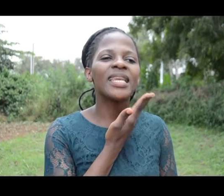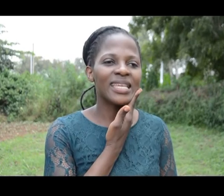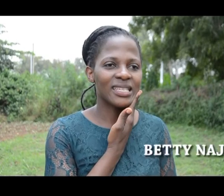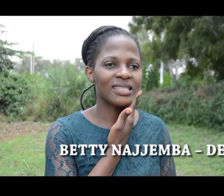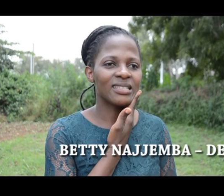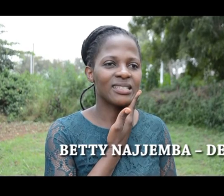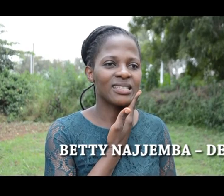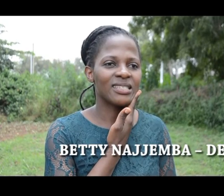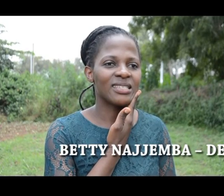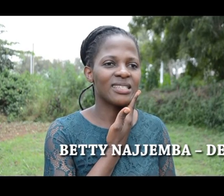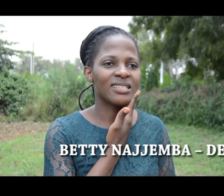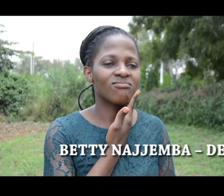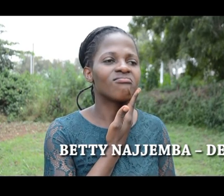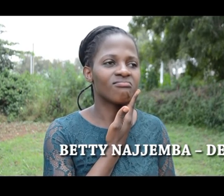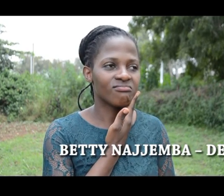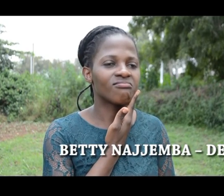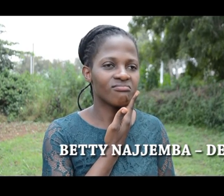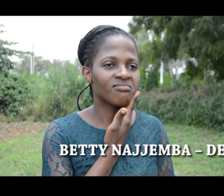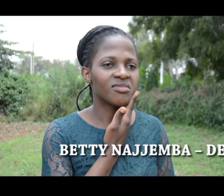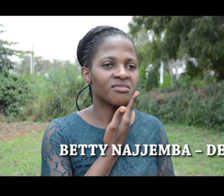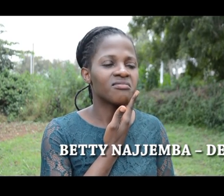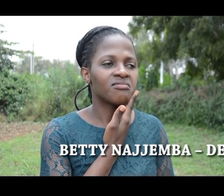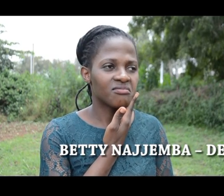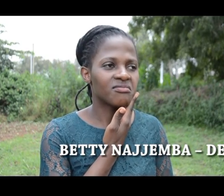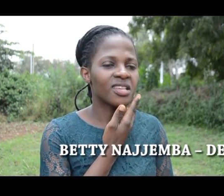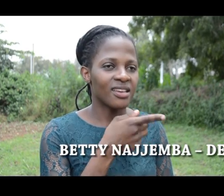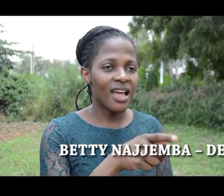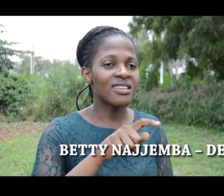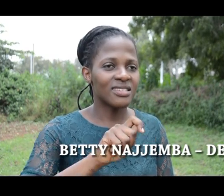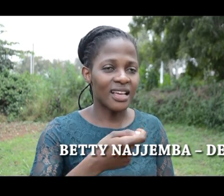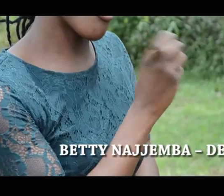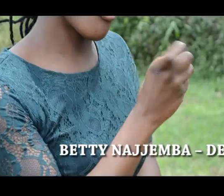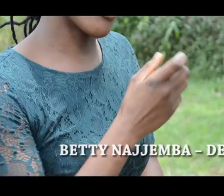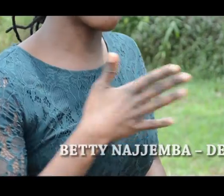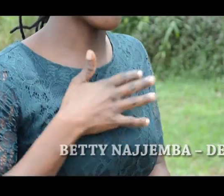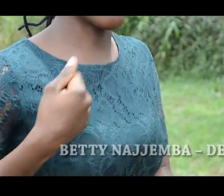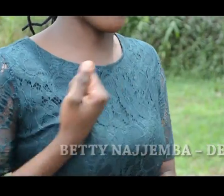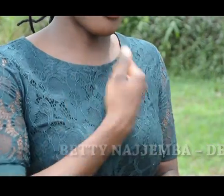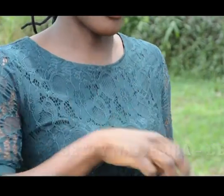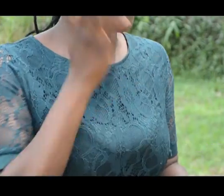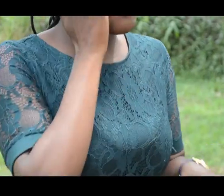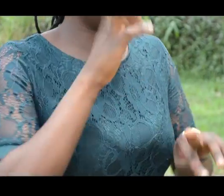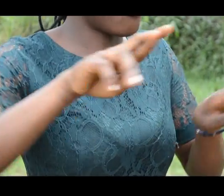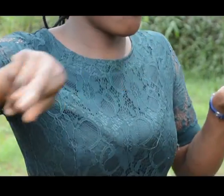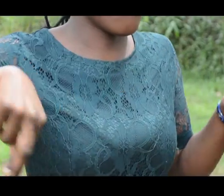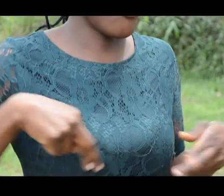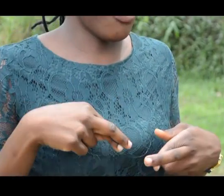don't believe in self-pity. I mean, pity myself. I don't believe in that. That is the key thing that has driven me.